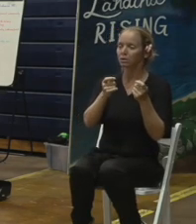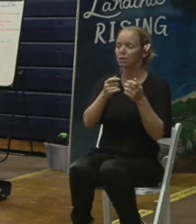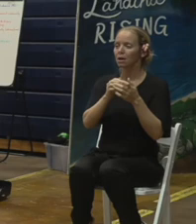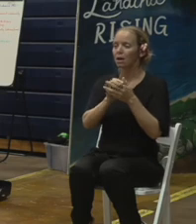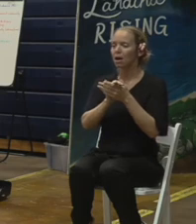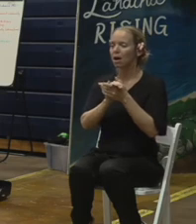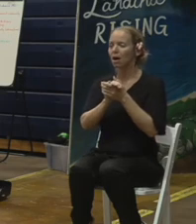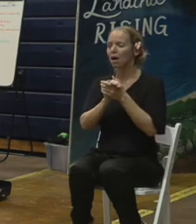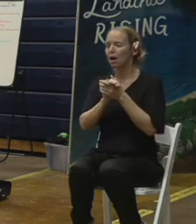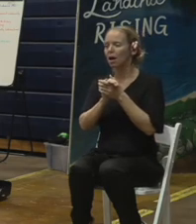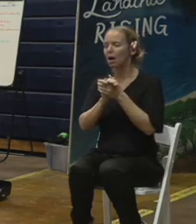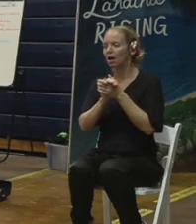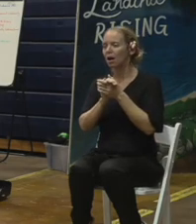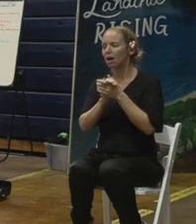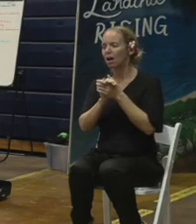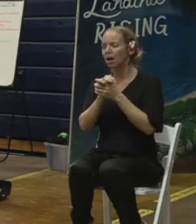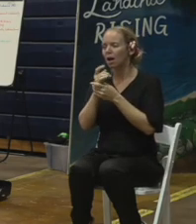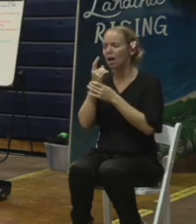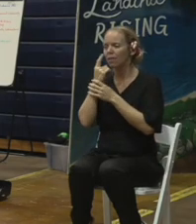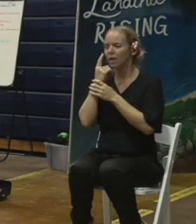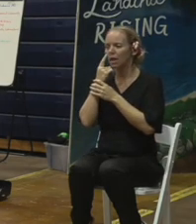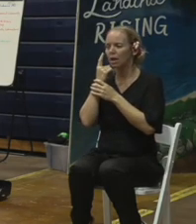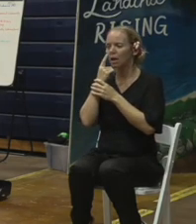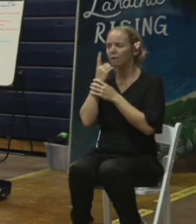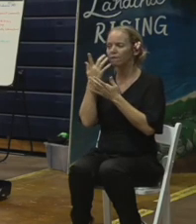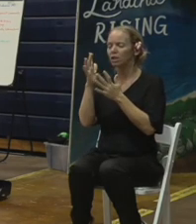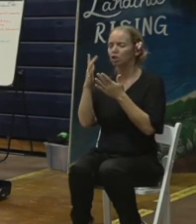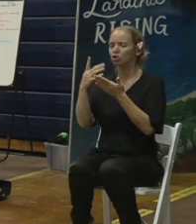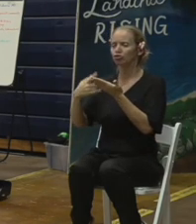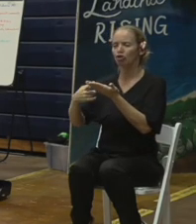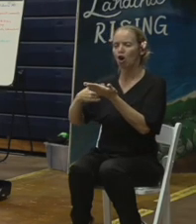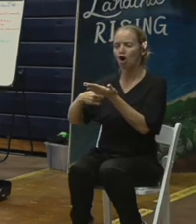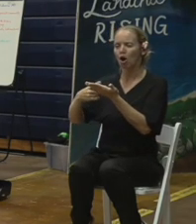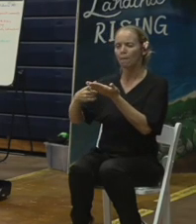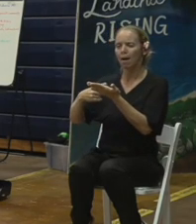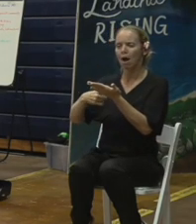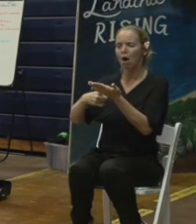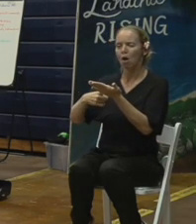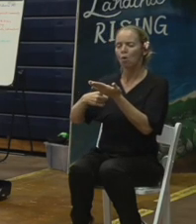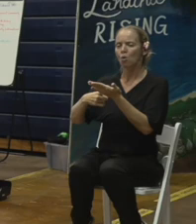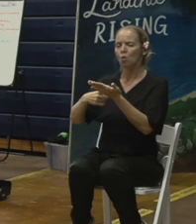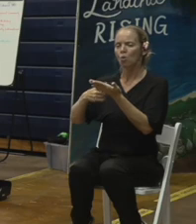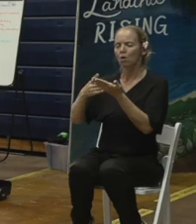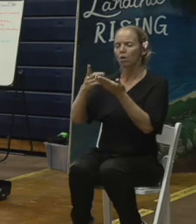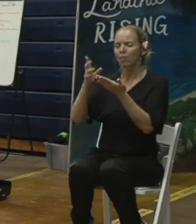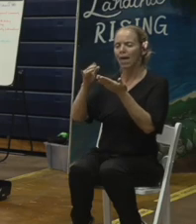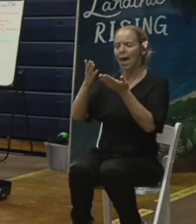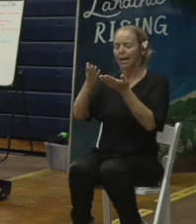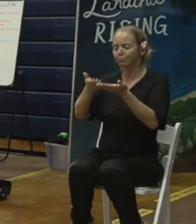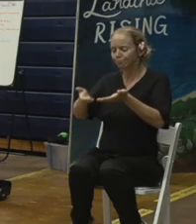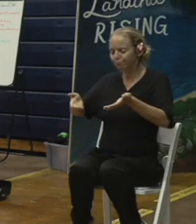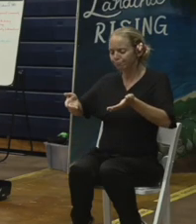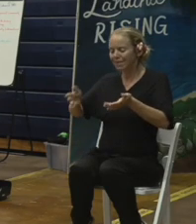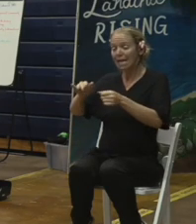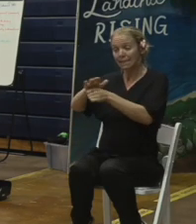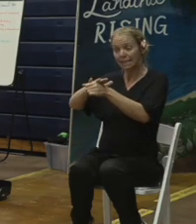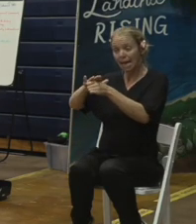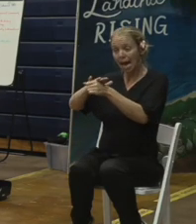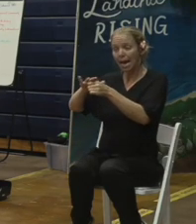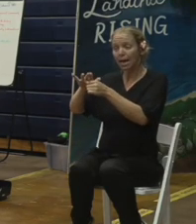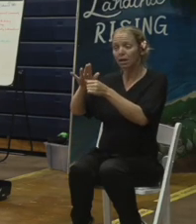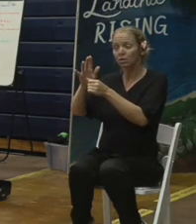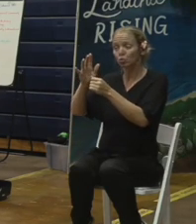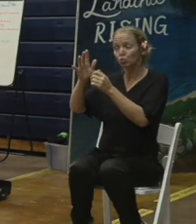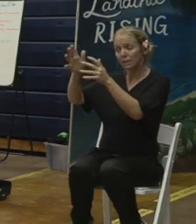line the final containment site with a bioremediation substance which would help break